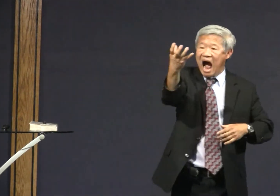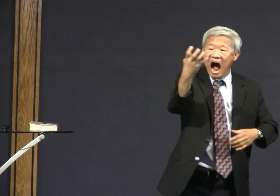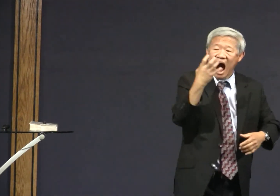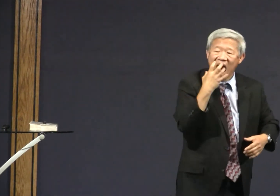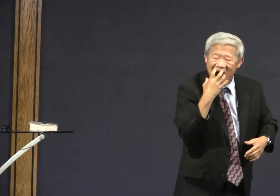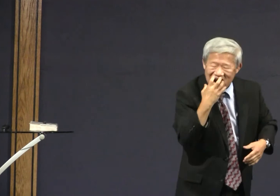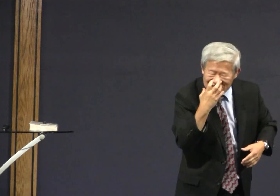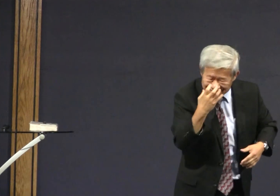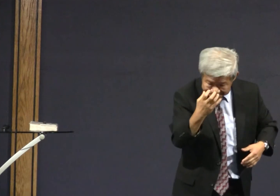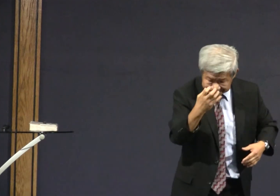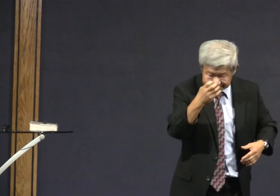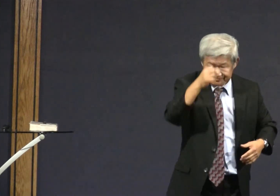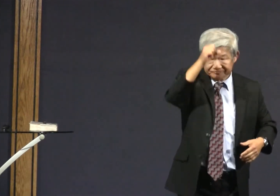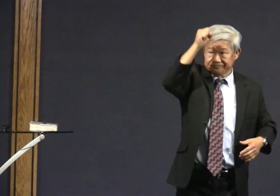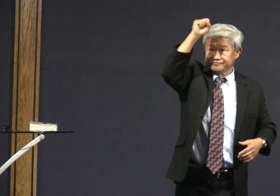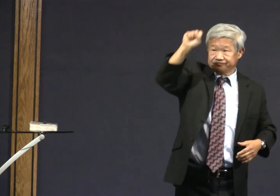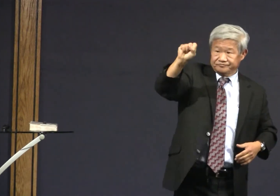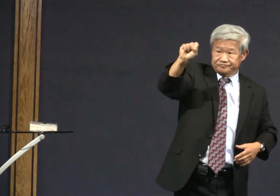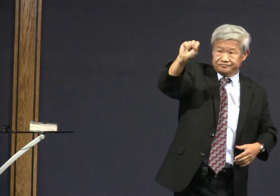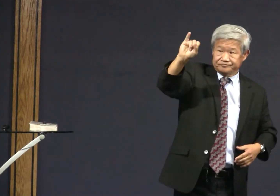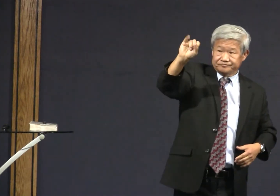Satan feed her. She ate the fruit